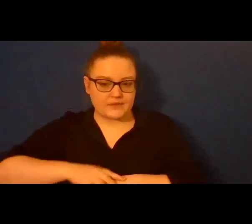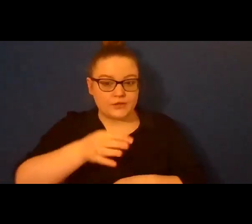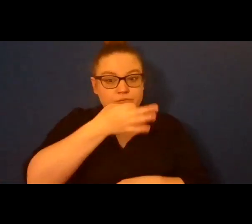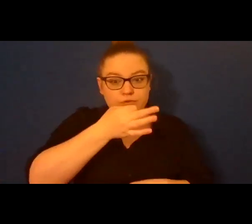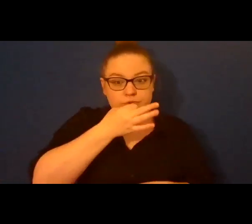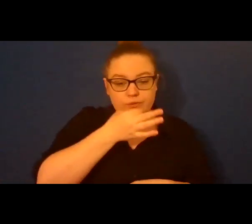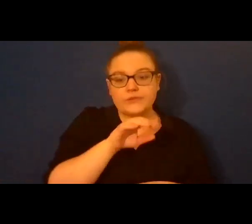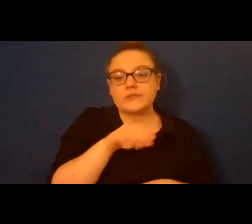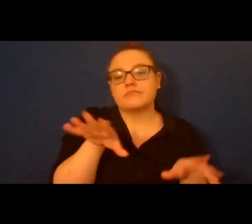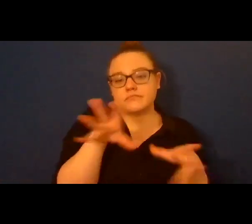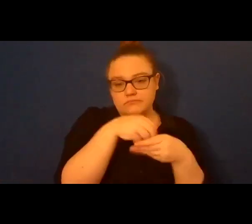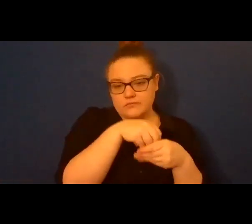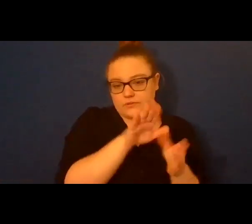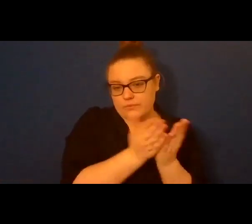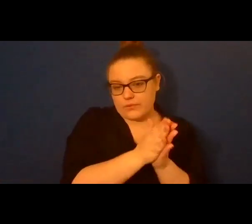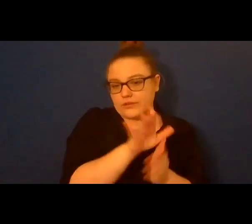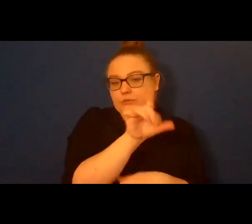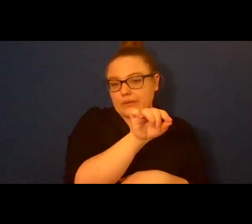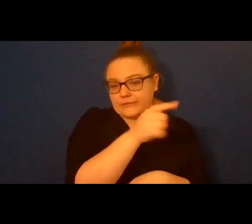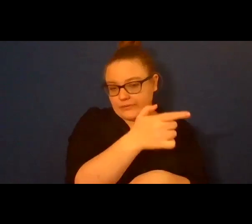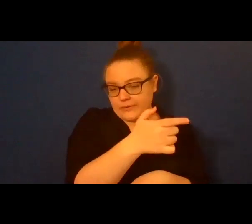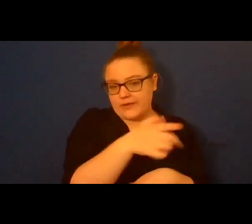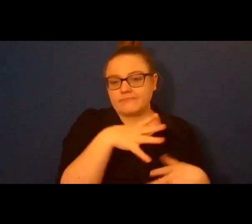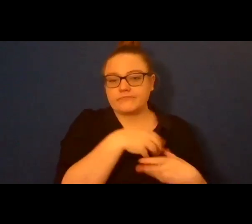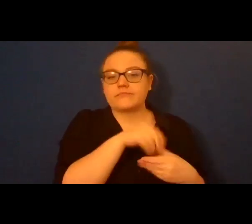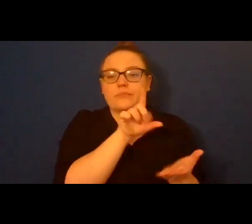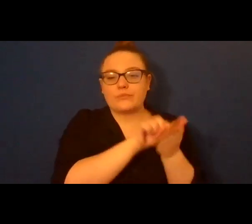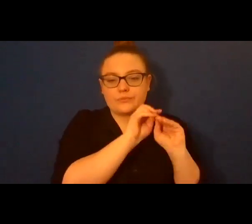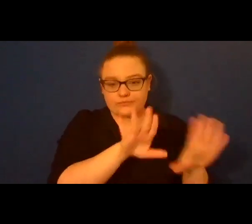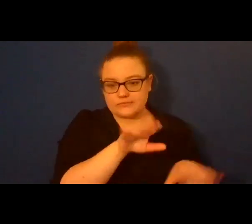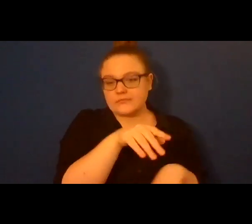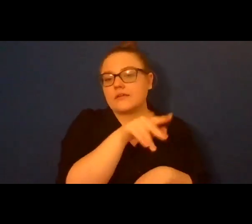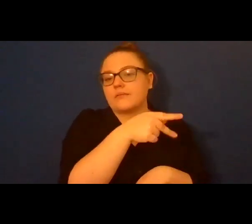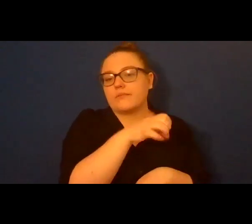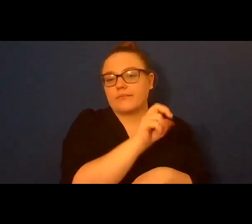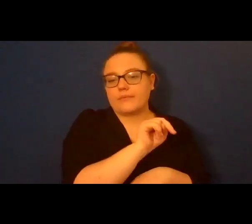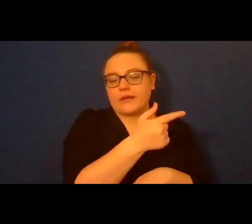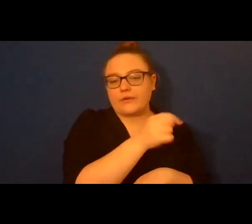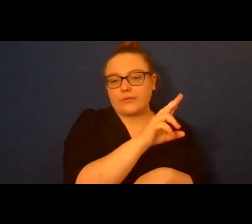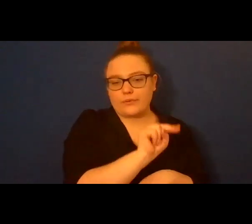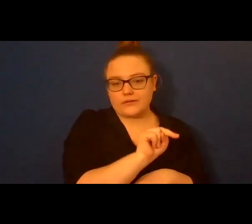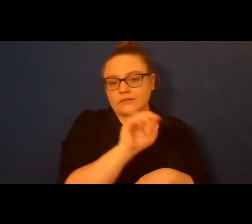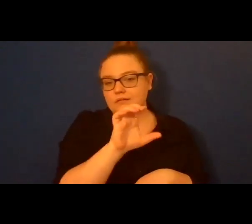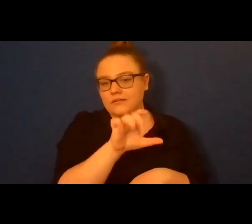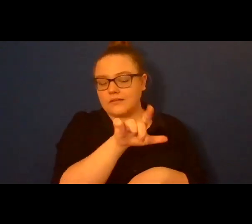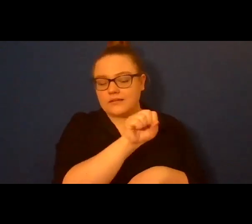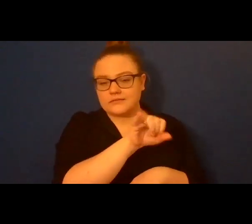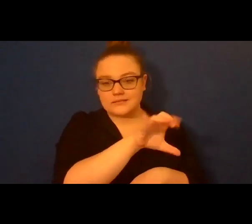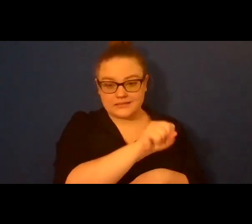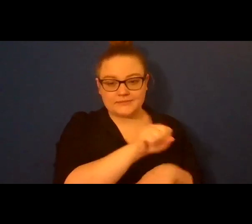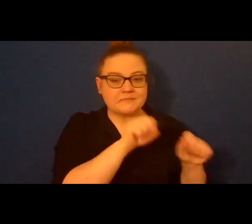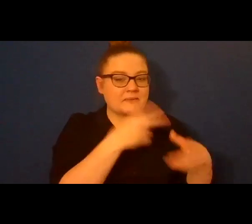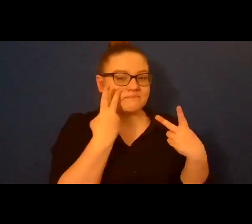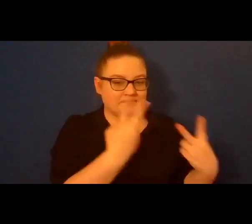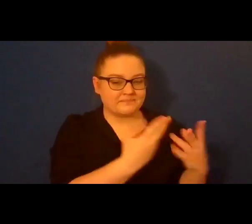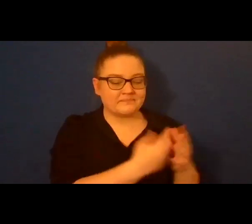2021. The recipient of honors including a Ruth Lillie and Dorothy Sgt. Rosenberg Fellowship from the Poetry Foundation, multiple Pushkar Prizes, the